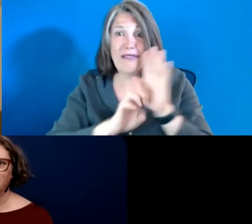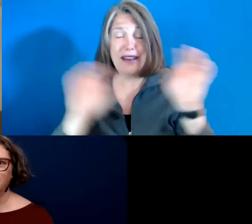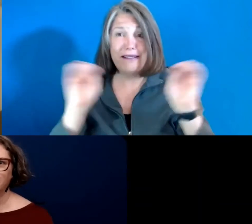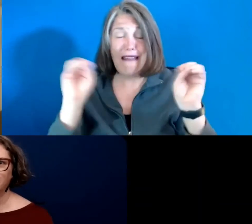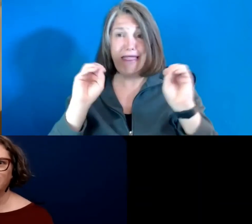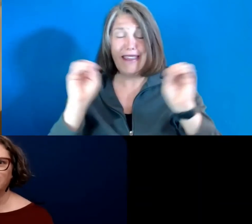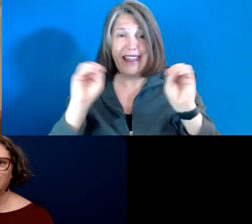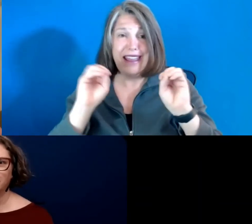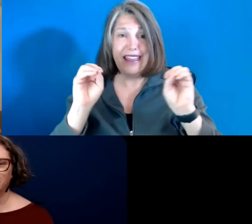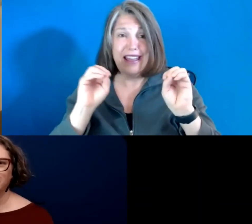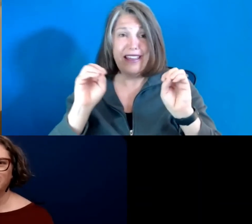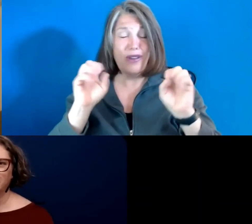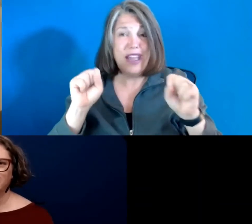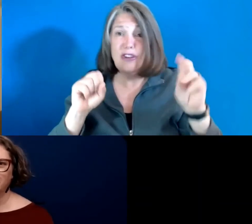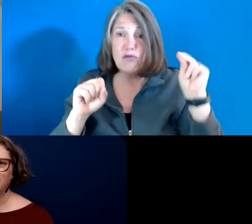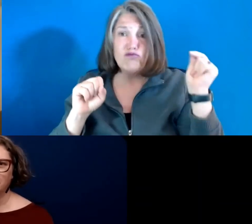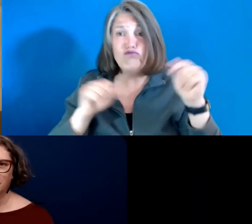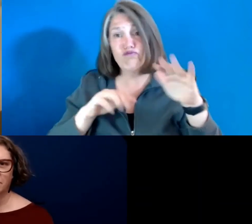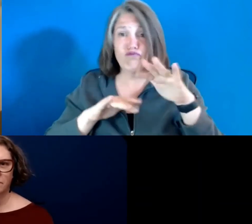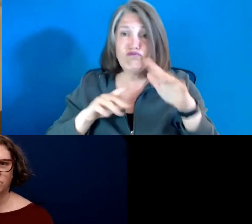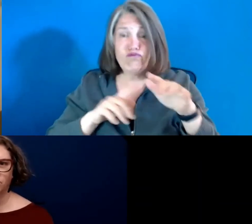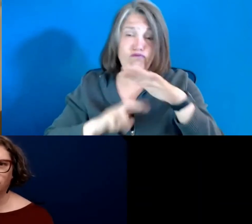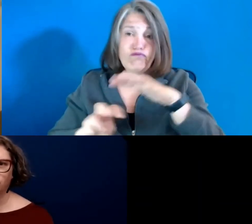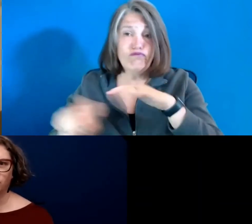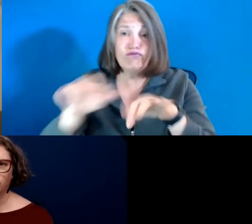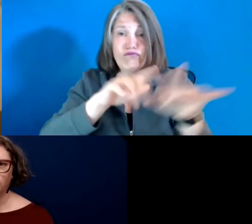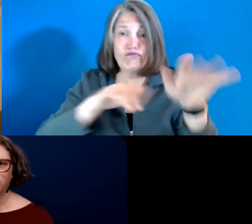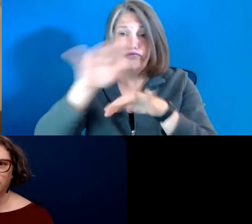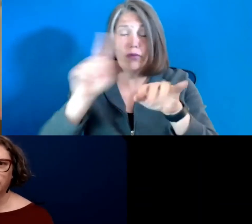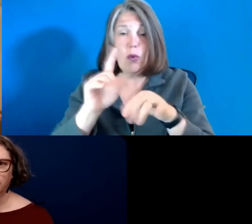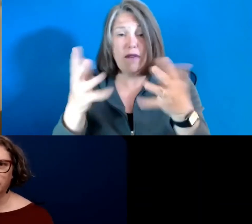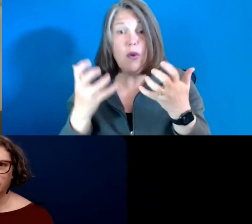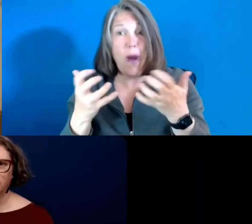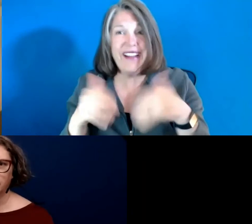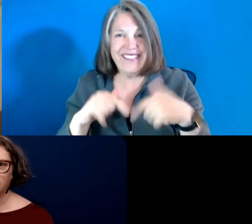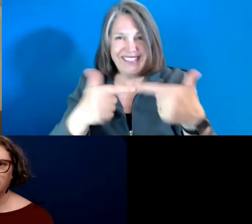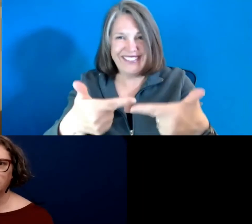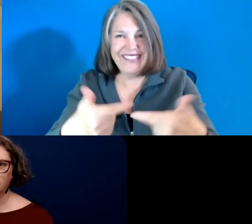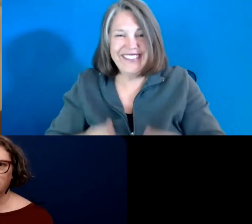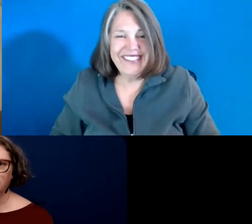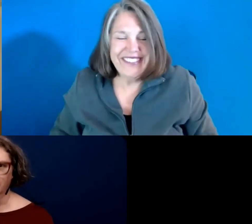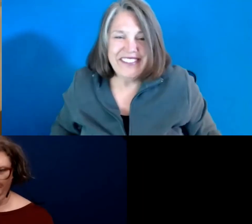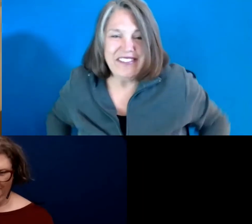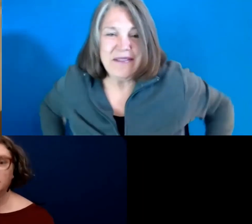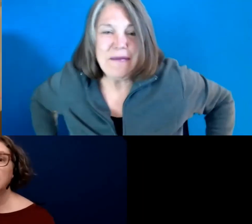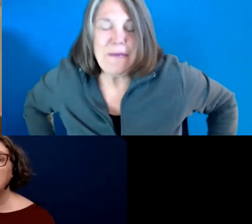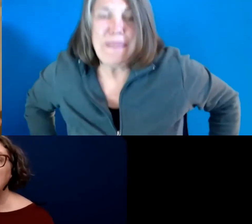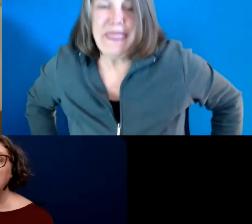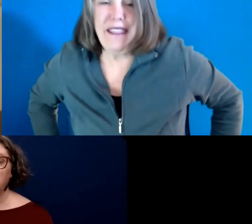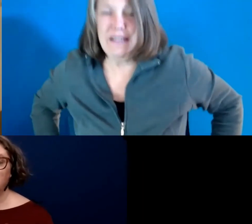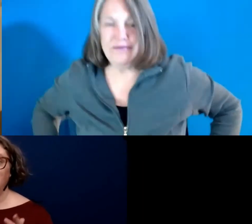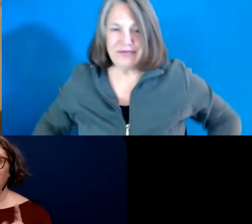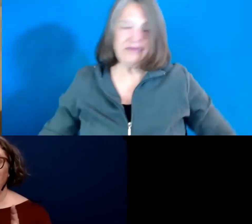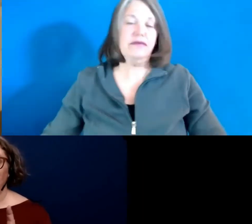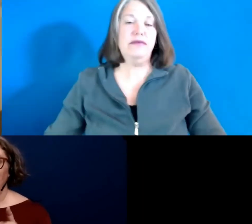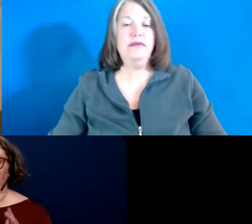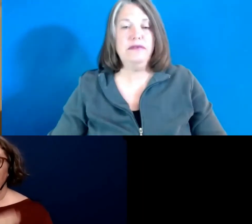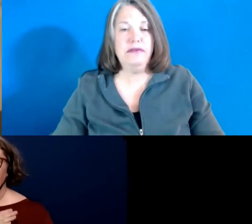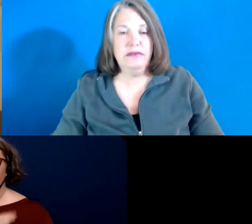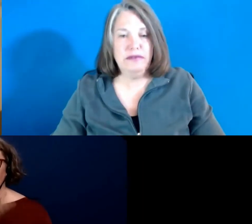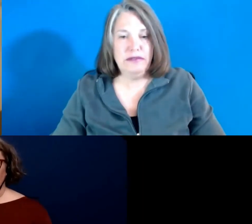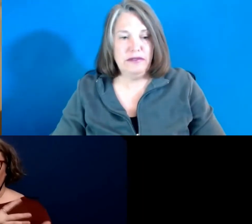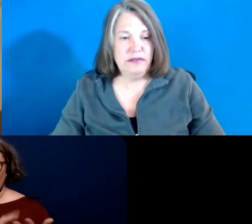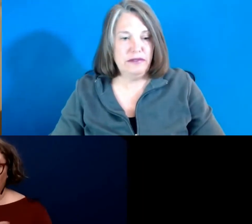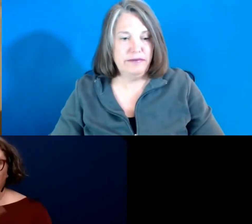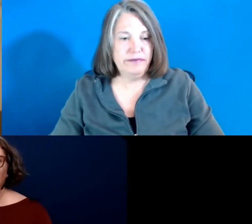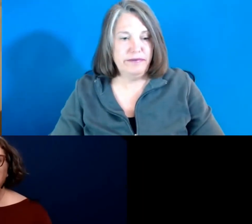go rapidly to where you want to go. If you create my schedule, you will see you hit an arrow and you get to that session.